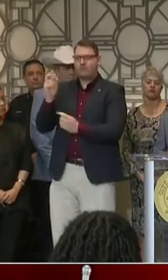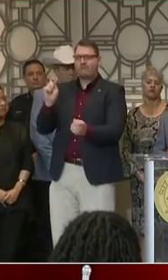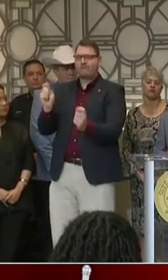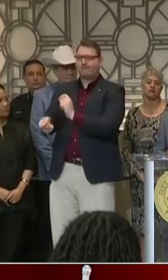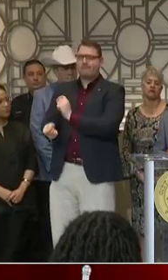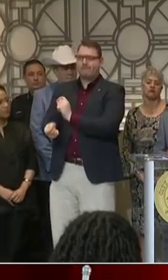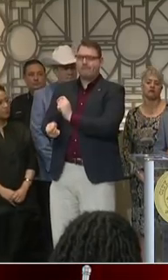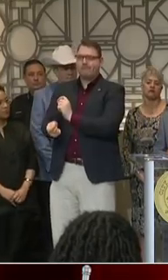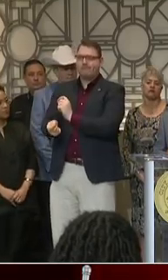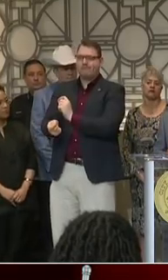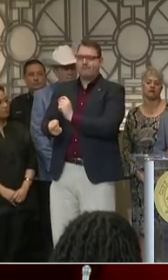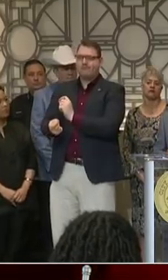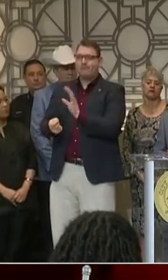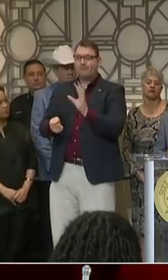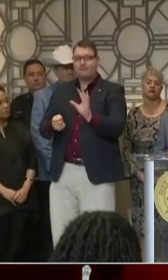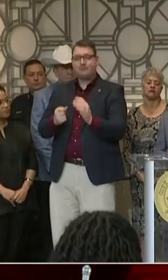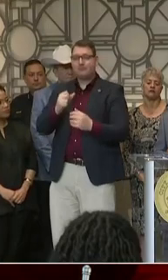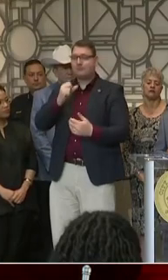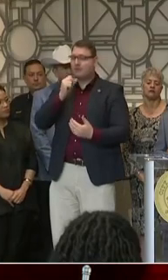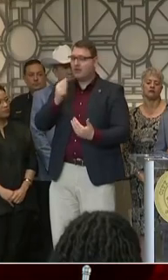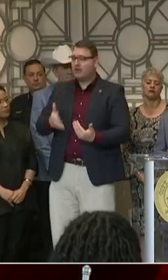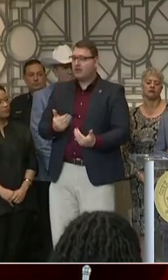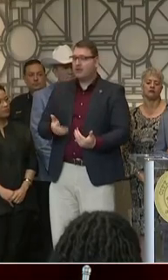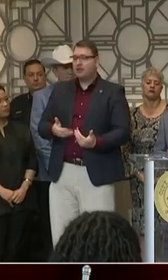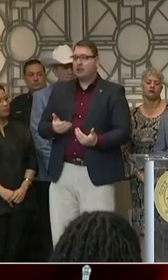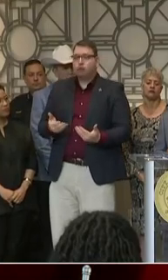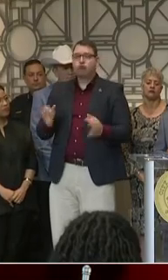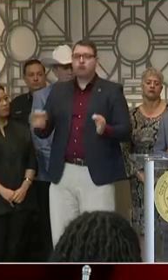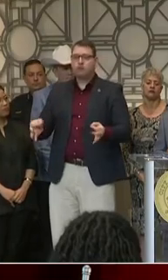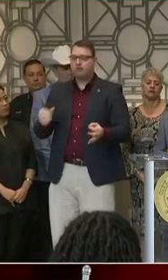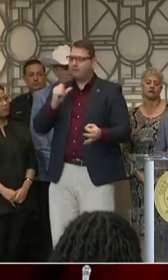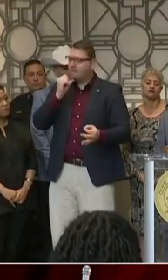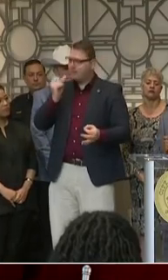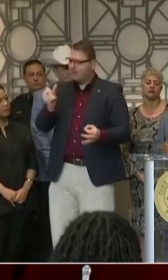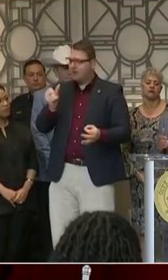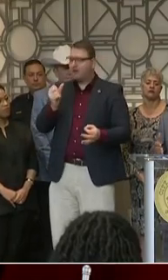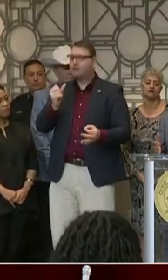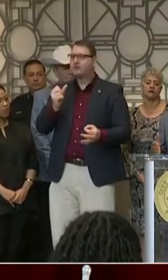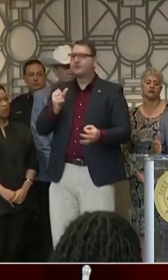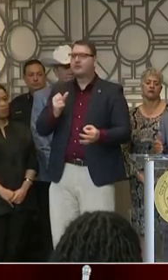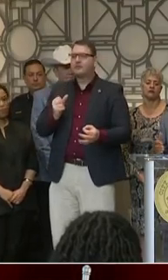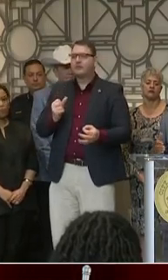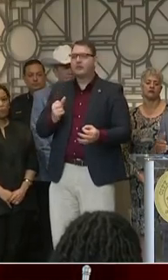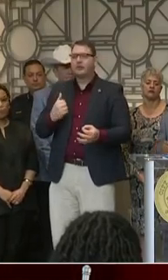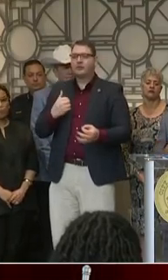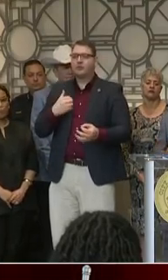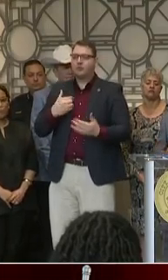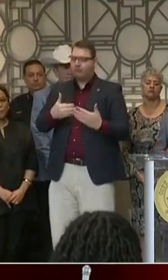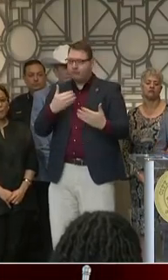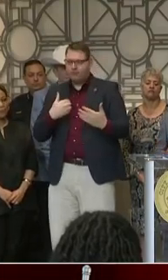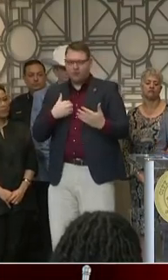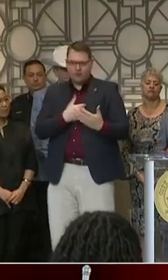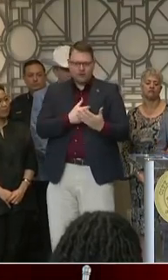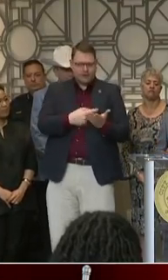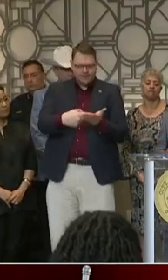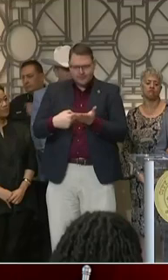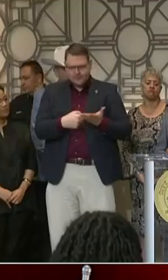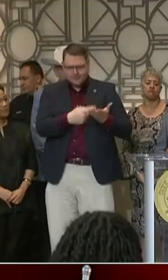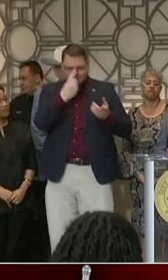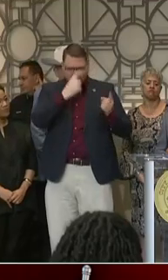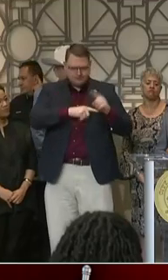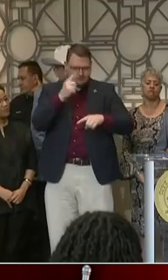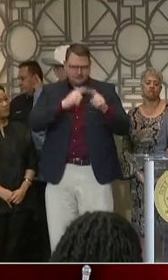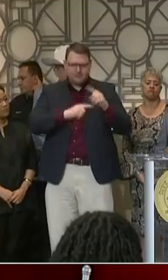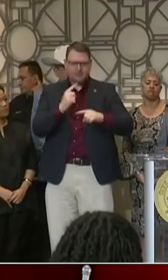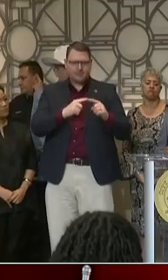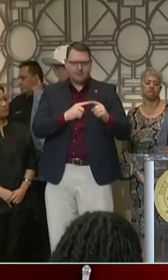And I will tell you, it's not an easy that has come too easily. But after conferring and